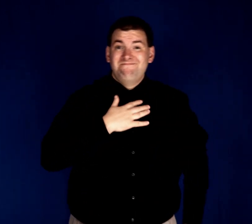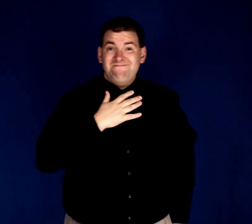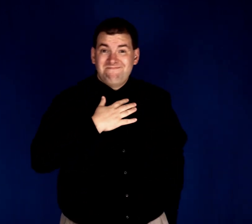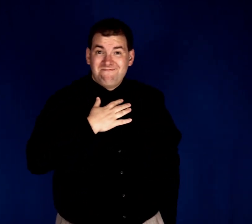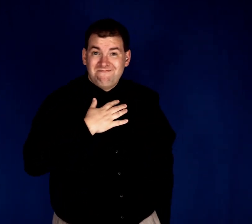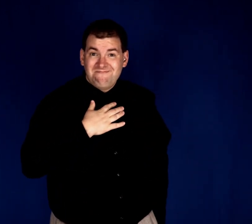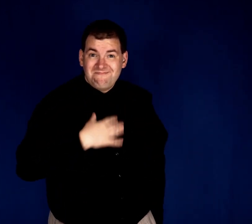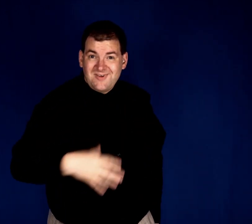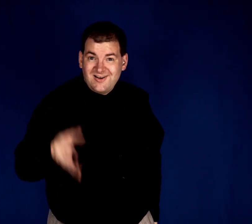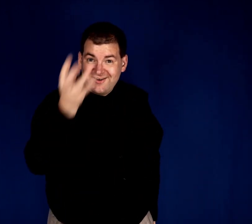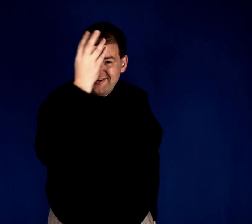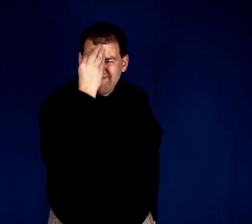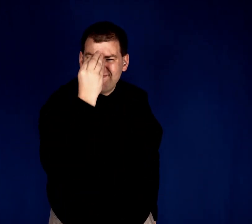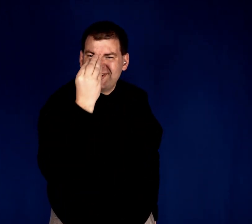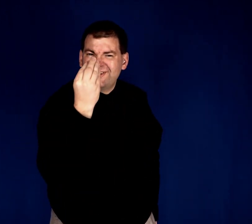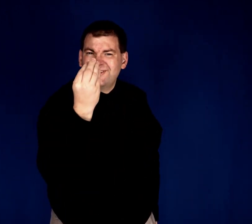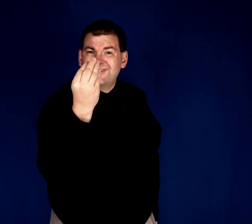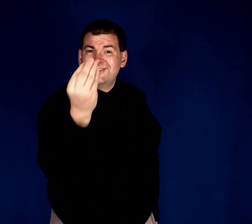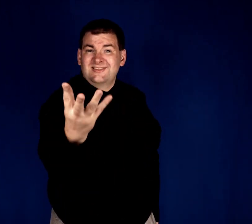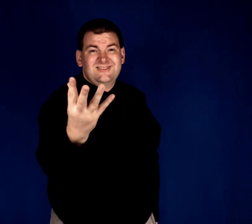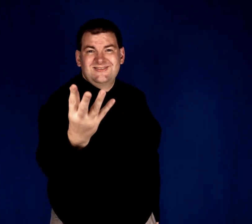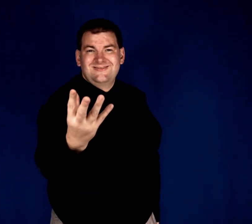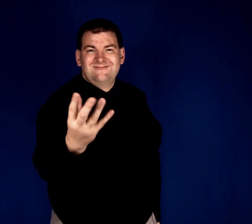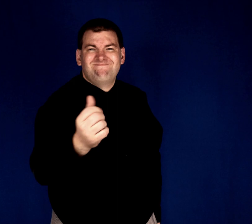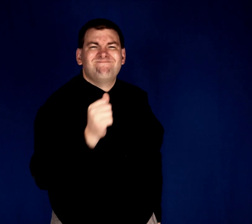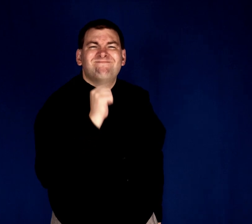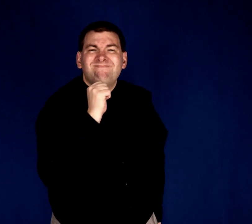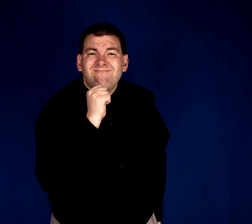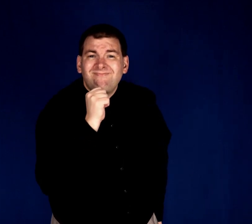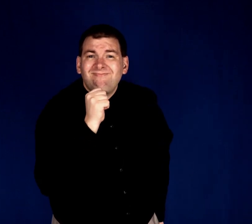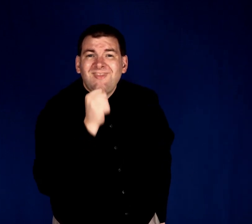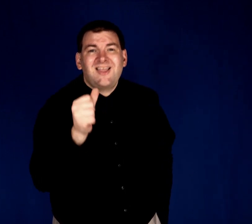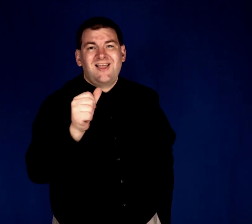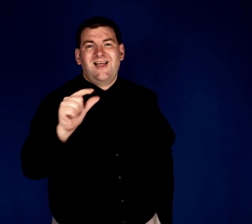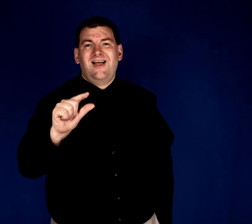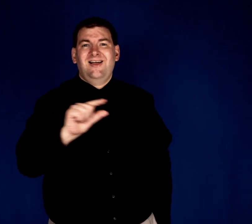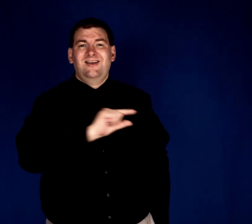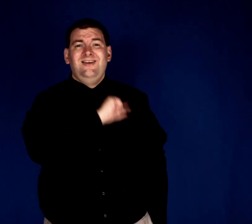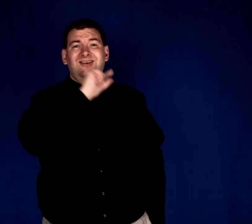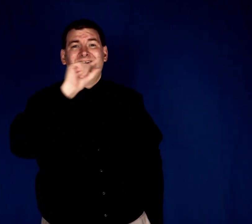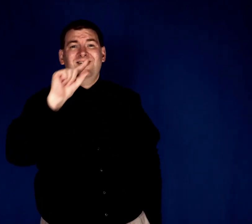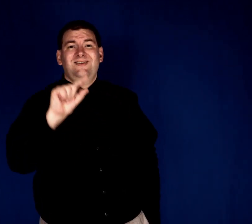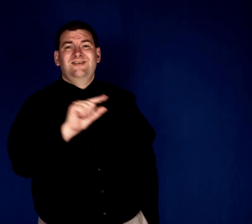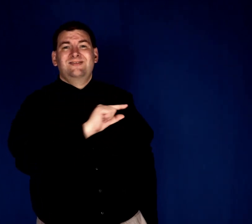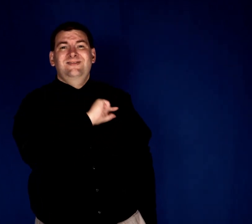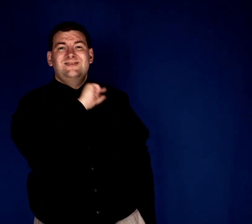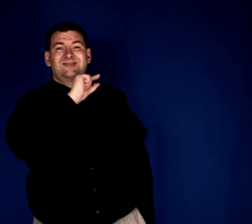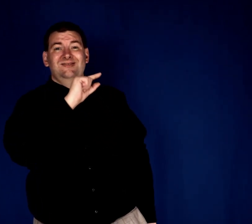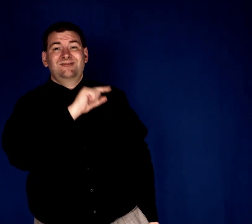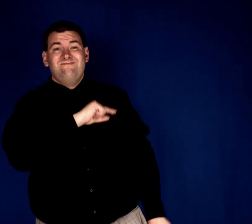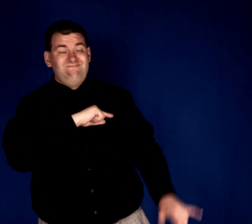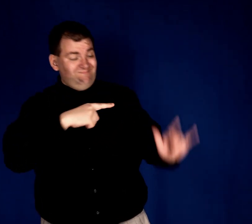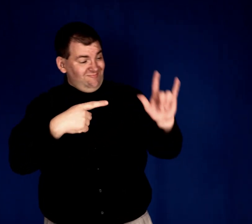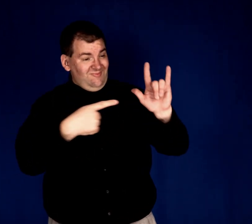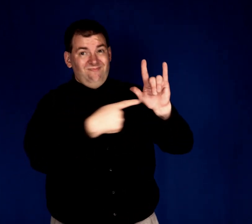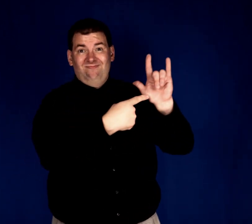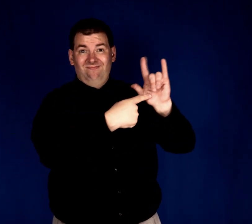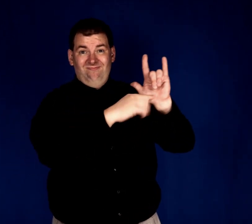My verdict Not guilty Love